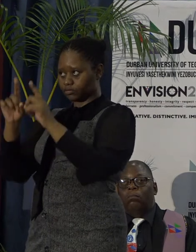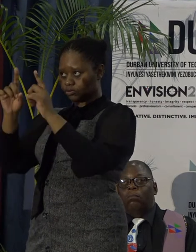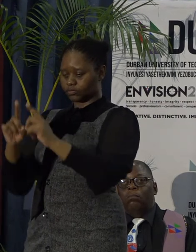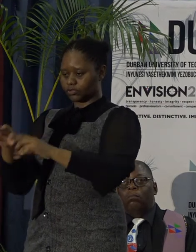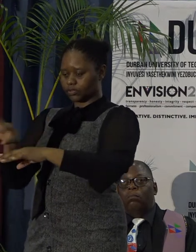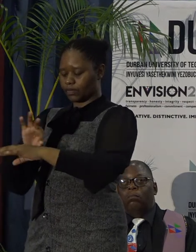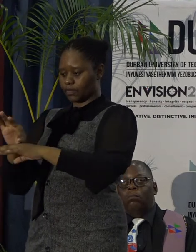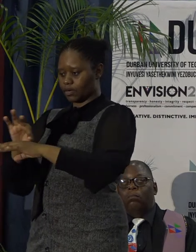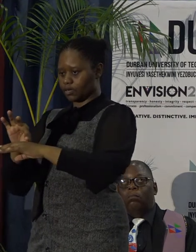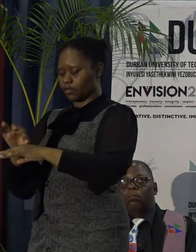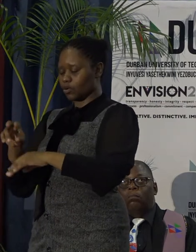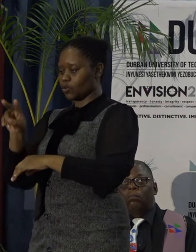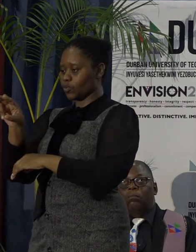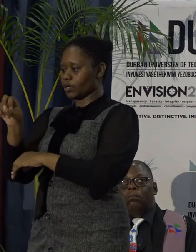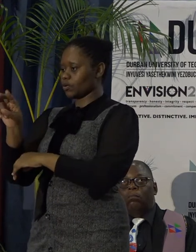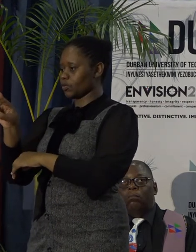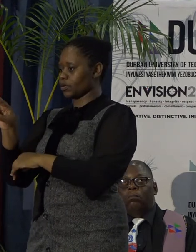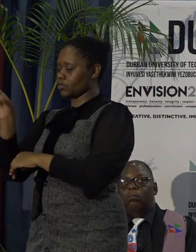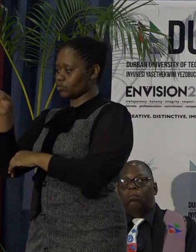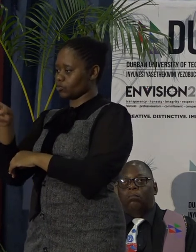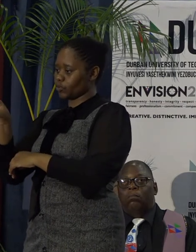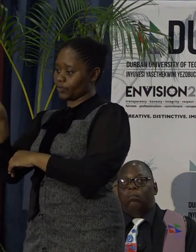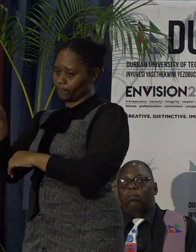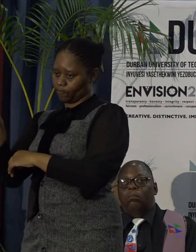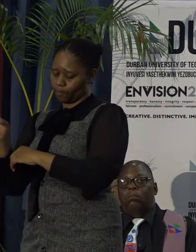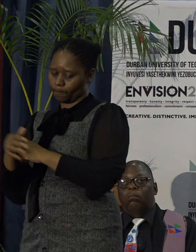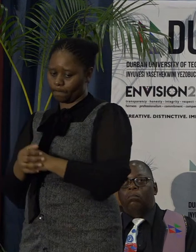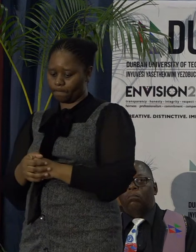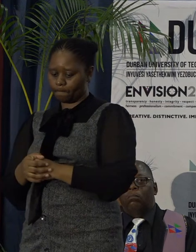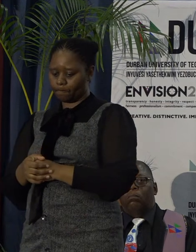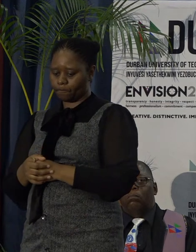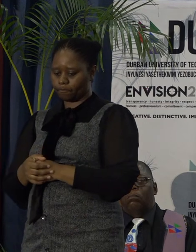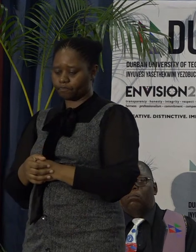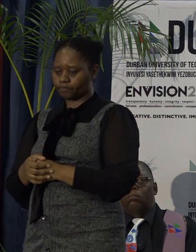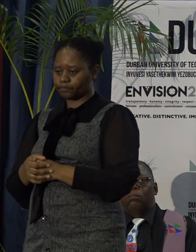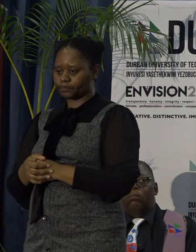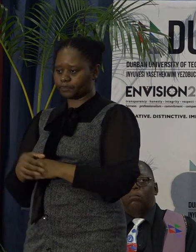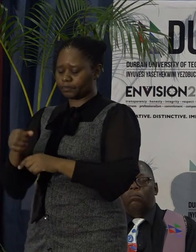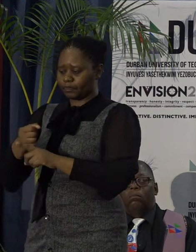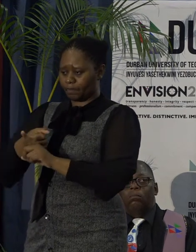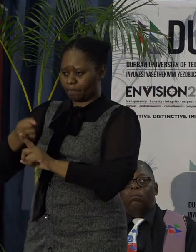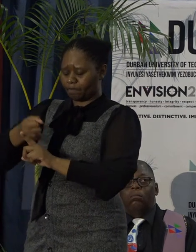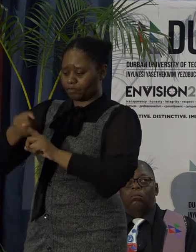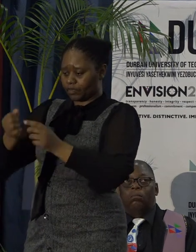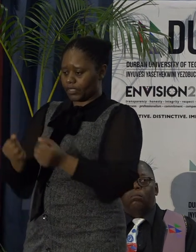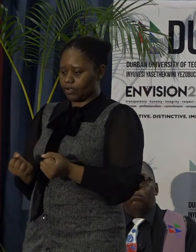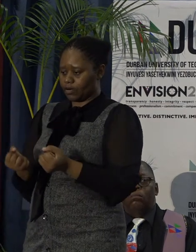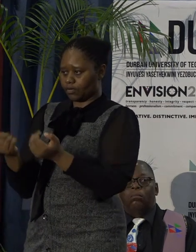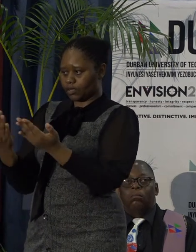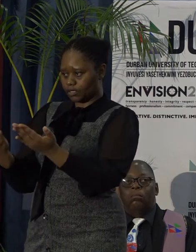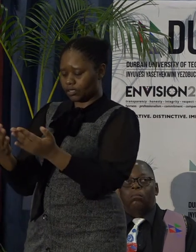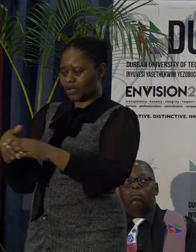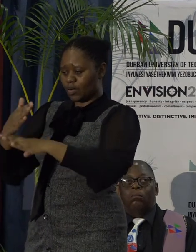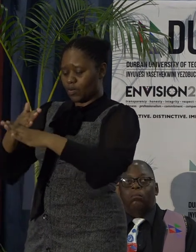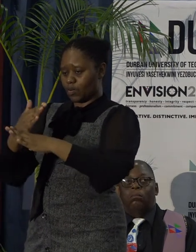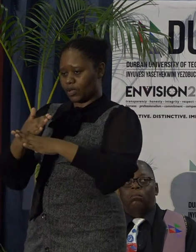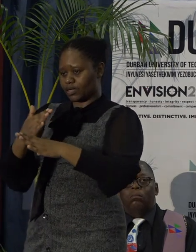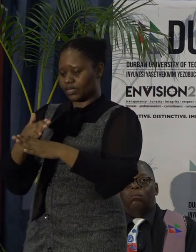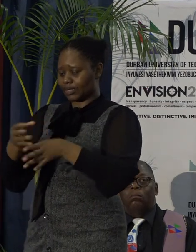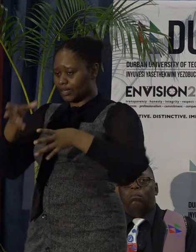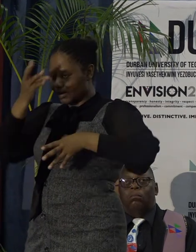plan, 2020-2014, in pursuit of provision of contemporary working,